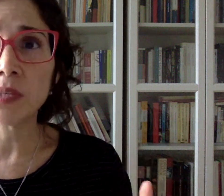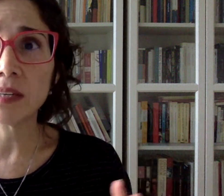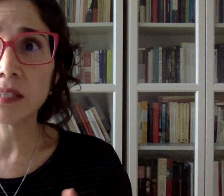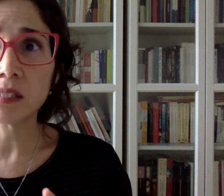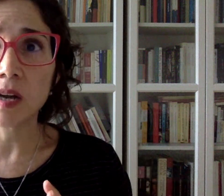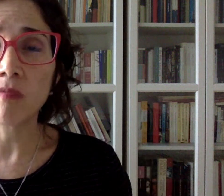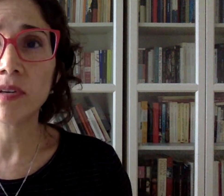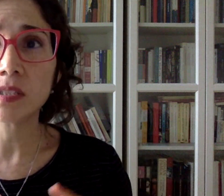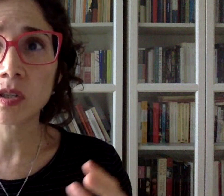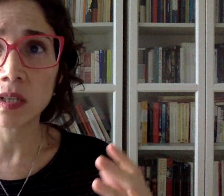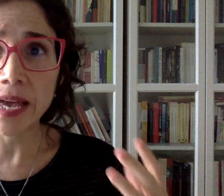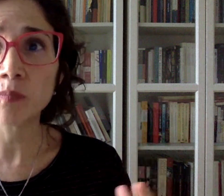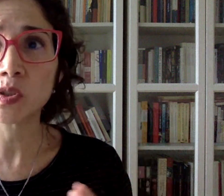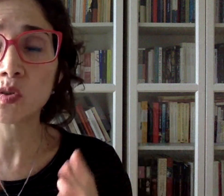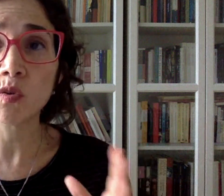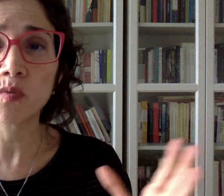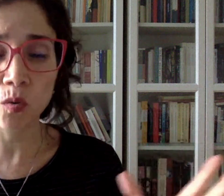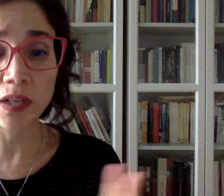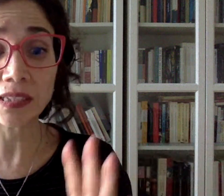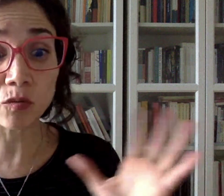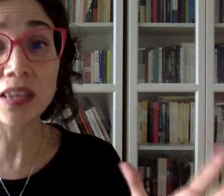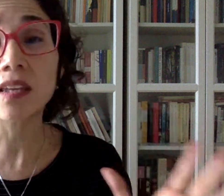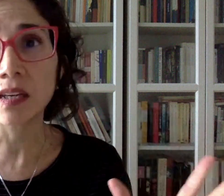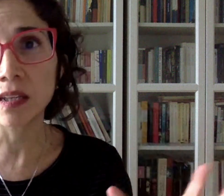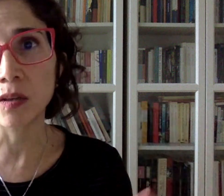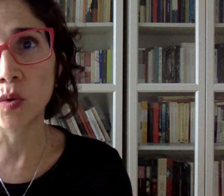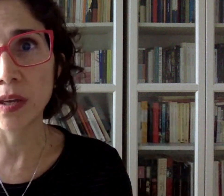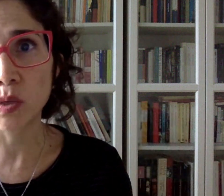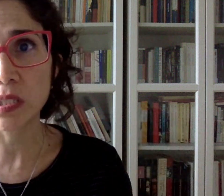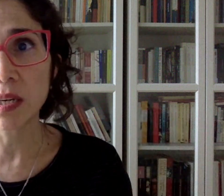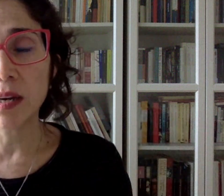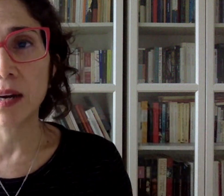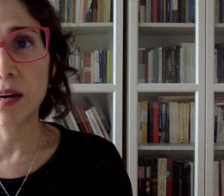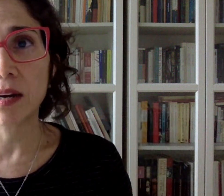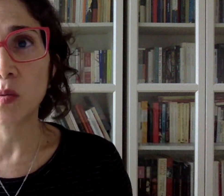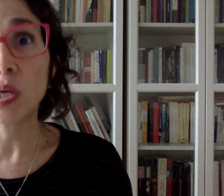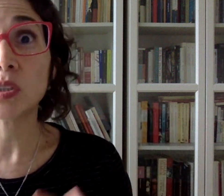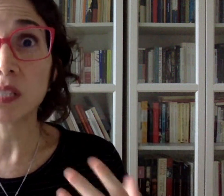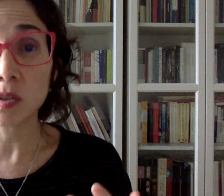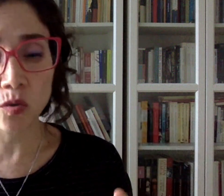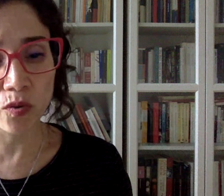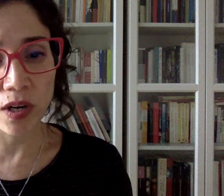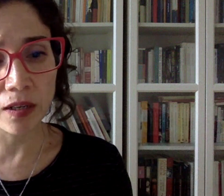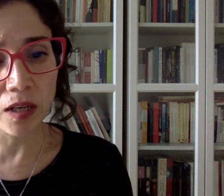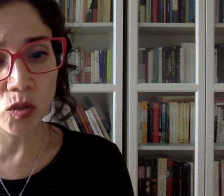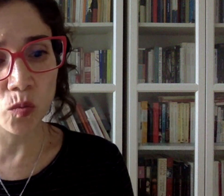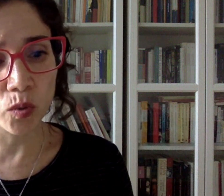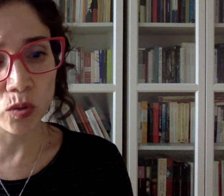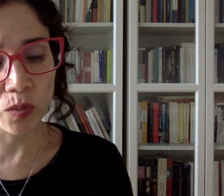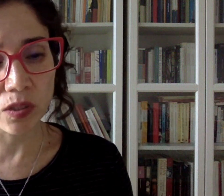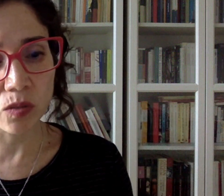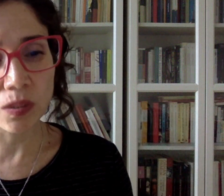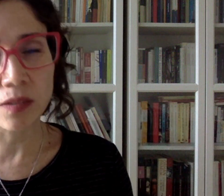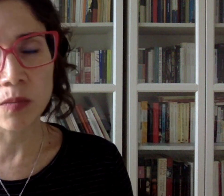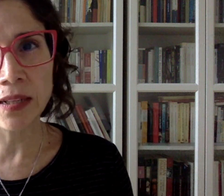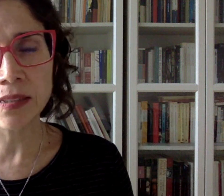to problematize and hopefully is going to help us to move forward in rethinking the way in which we continue to provide support